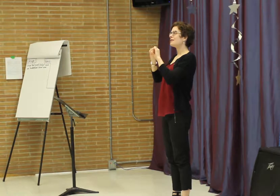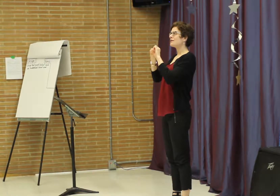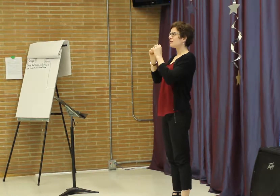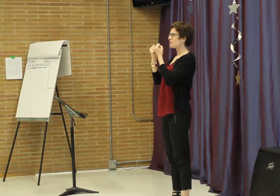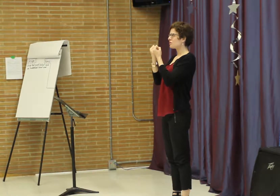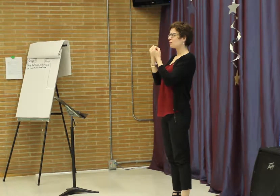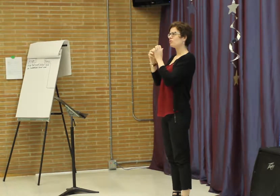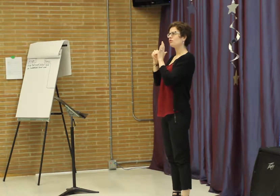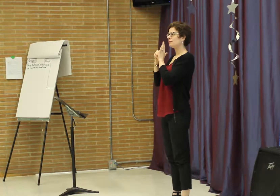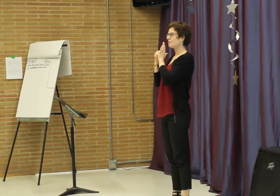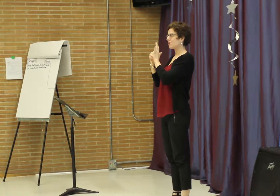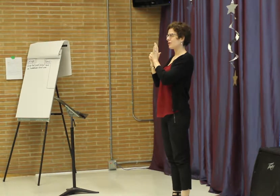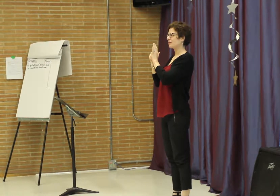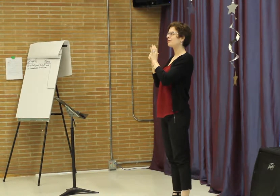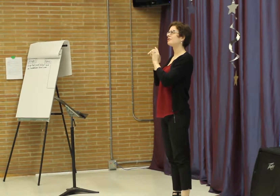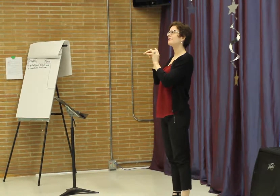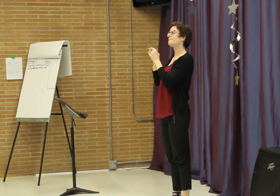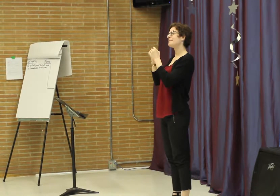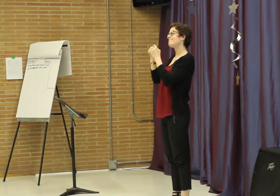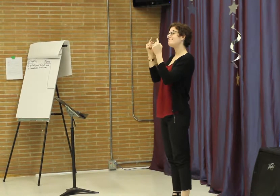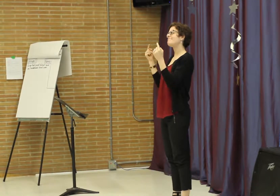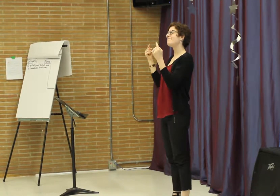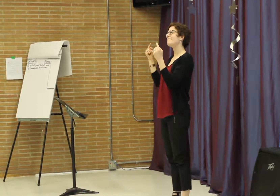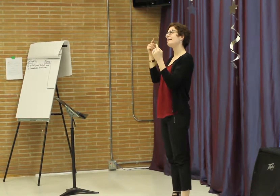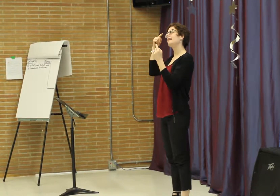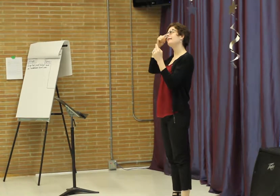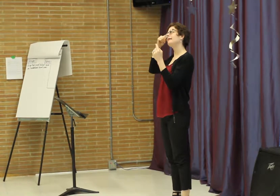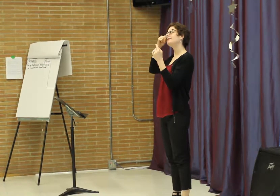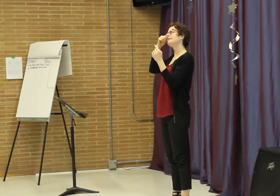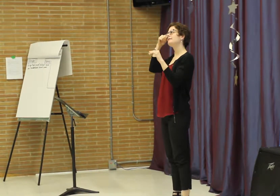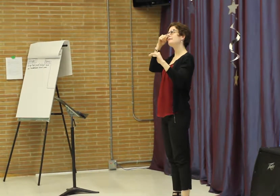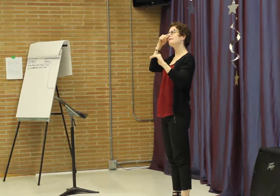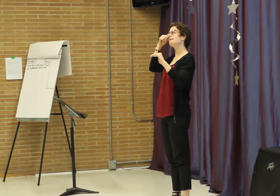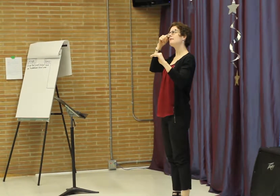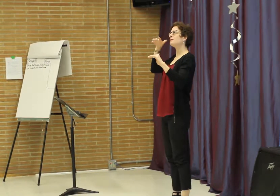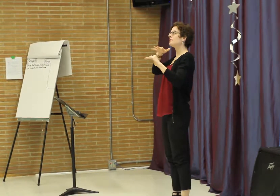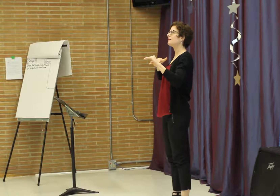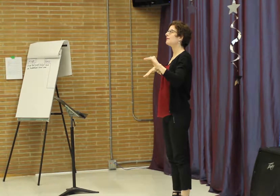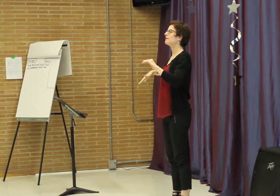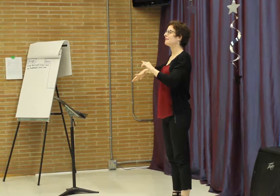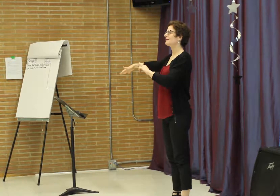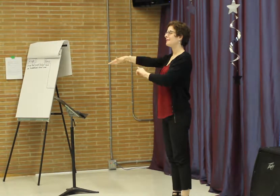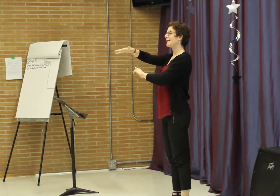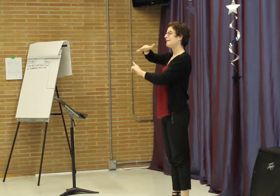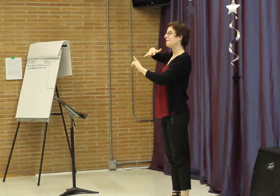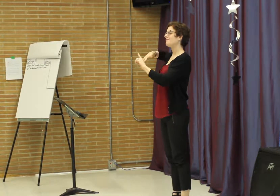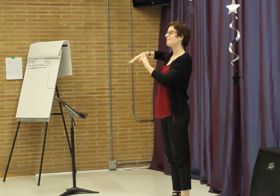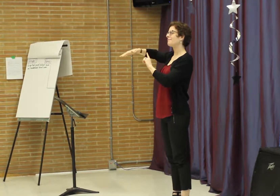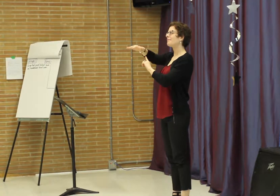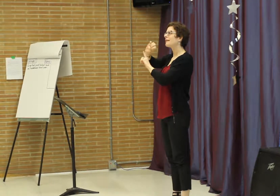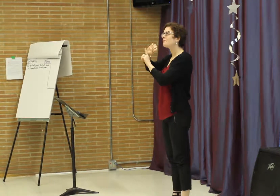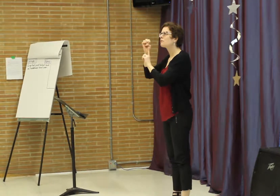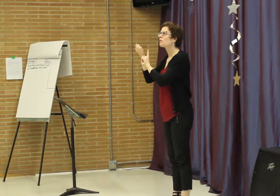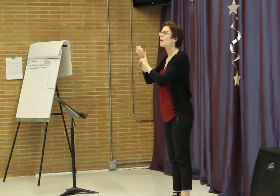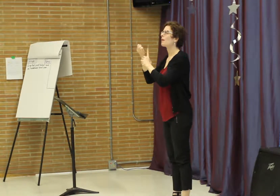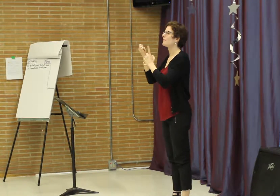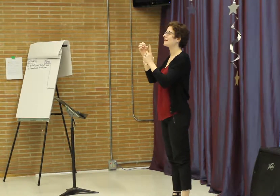Parallel on the opposite end of the spectrum is the social model. This model of disability looks at society and the